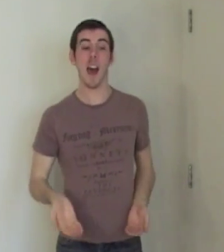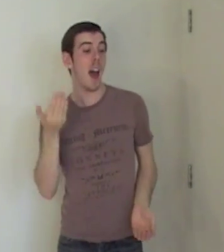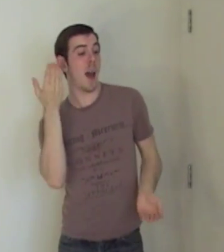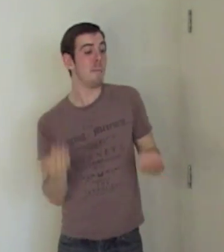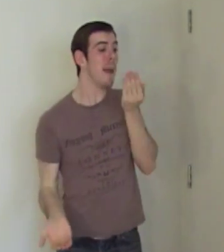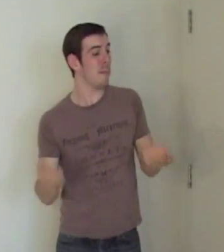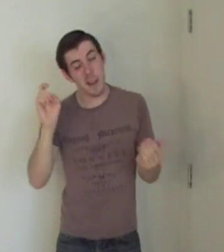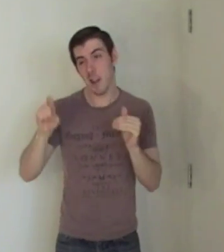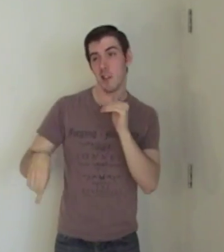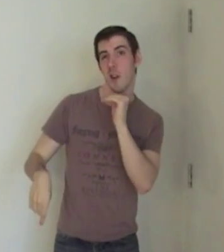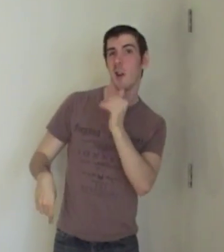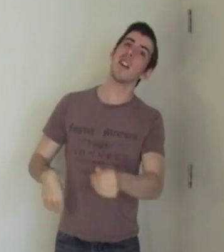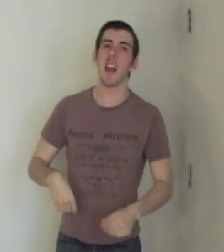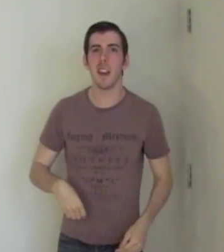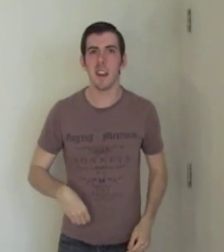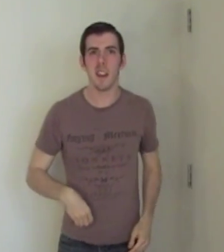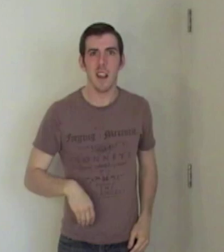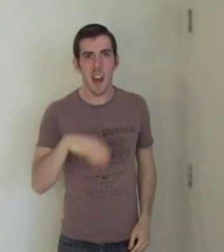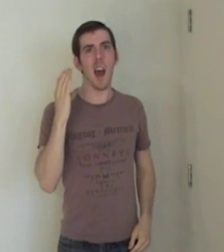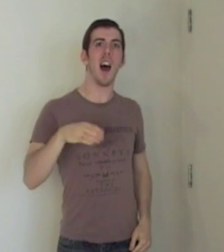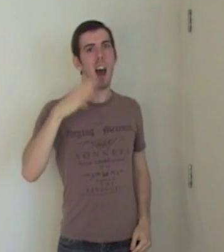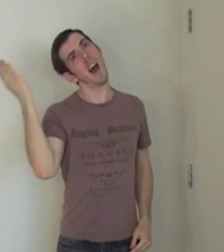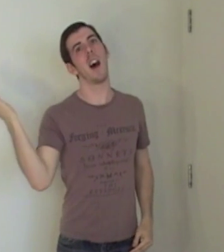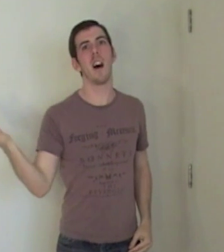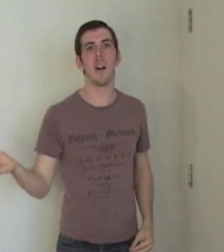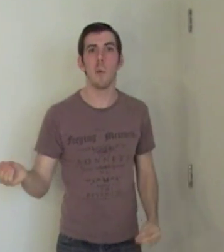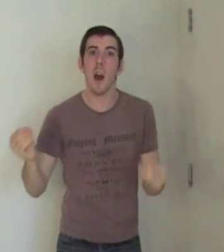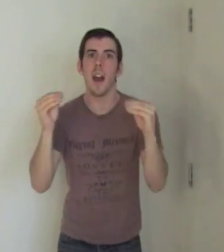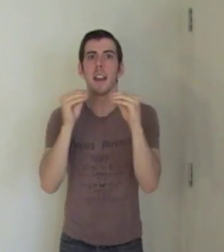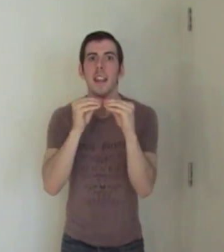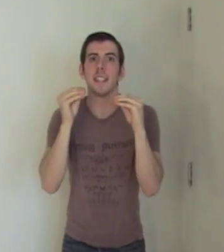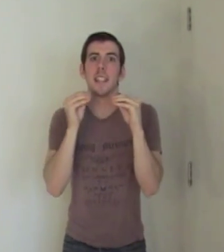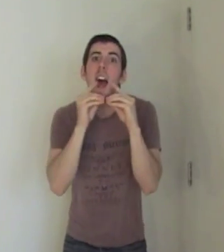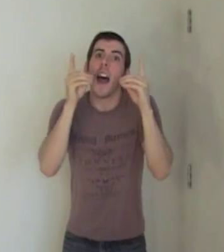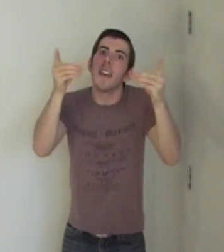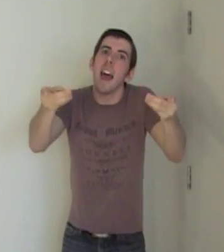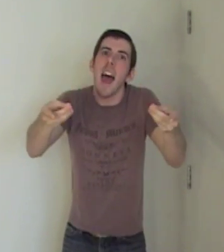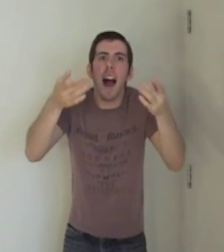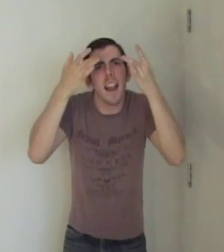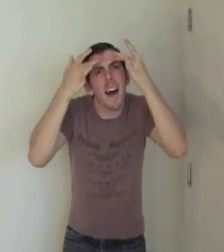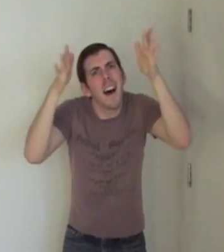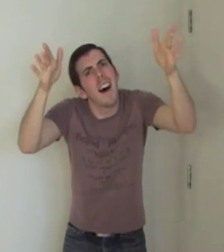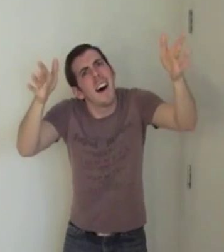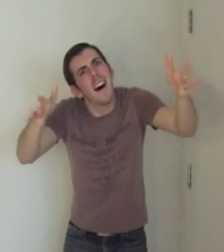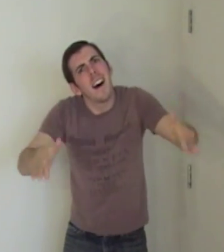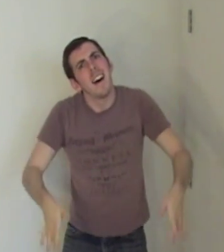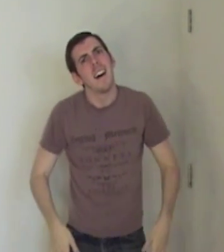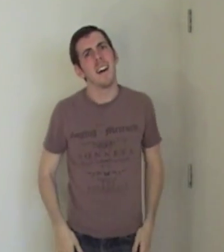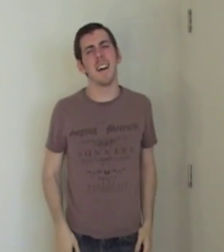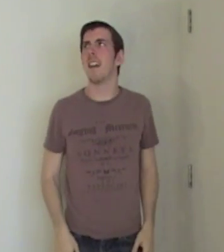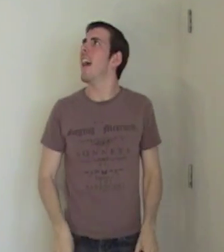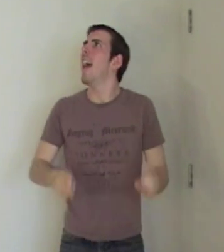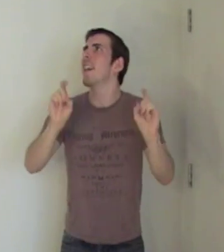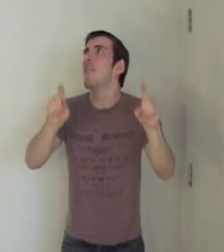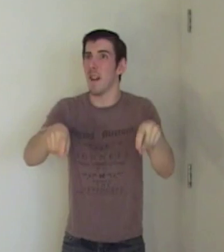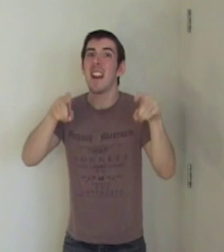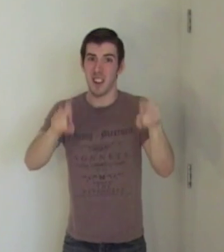Maybe you shouldn't Oh, kiss and tell Oh, really